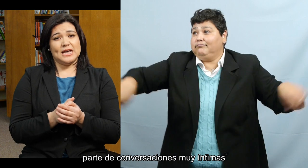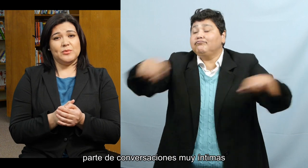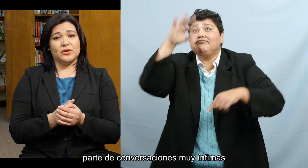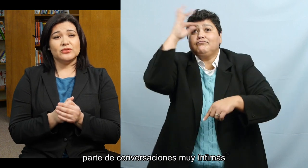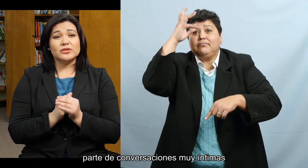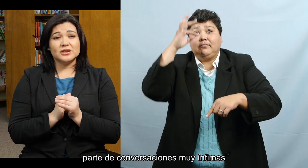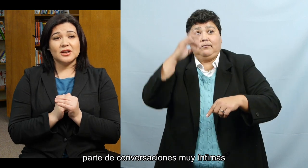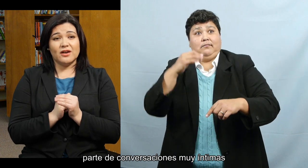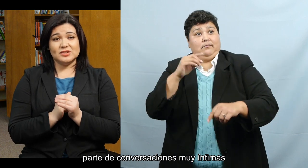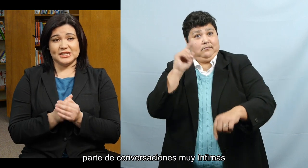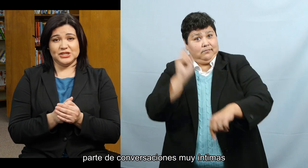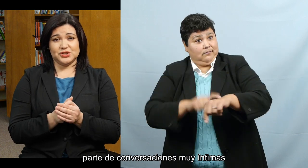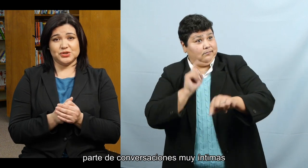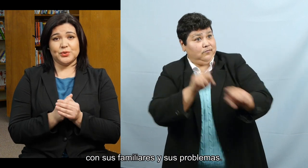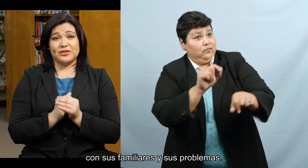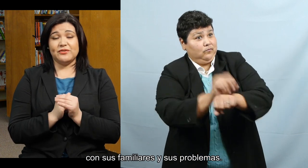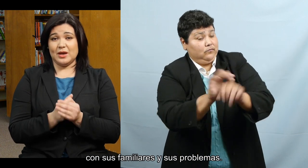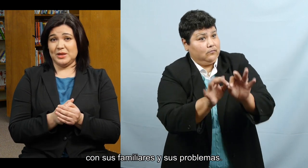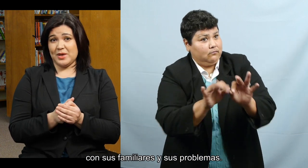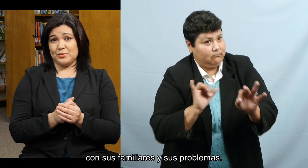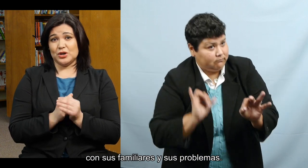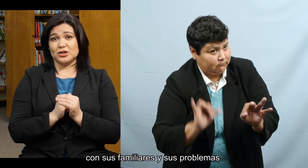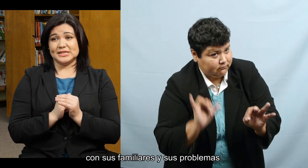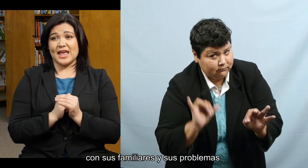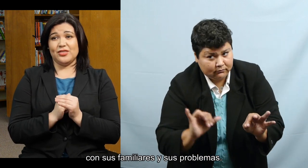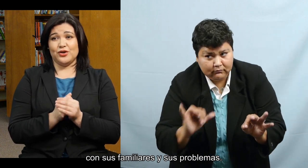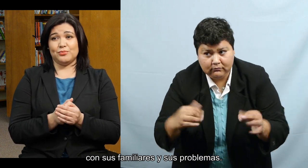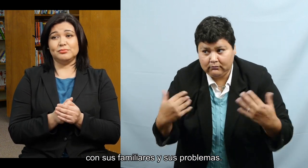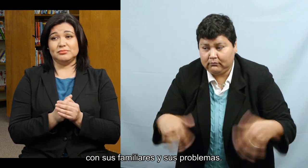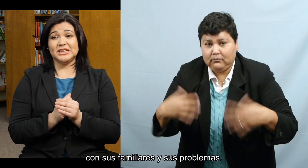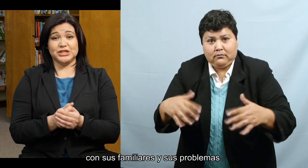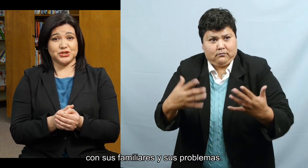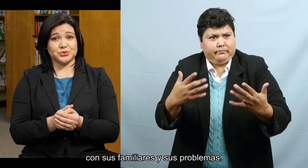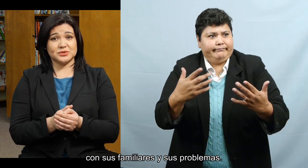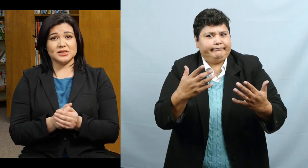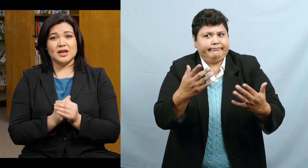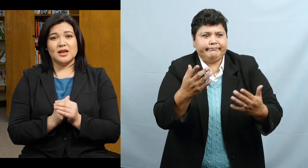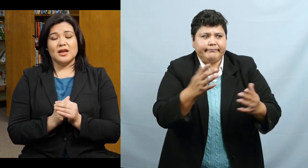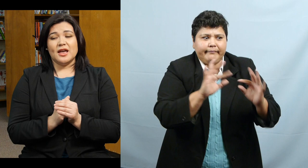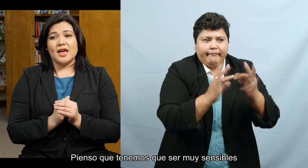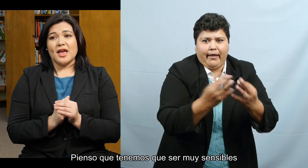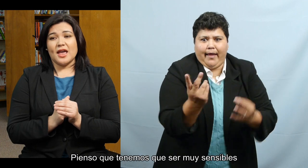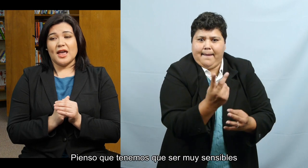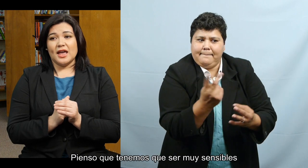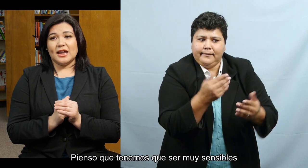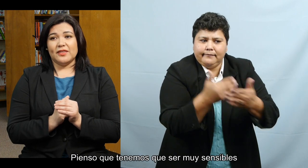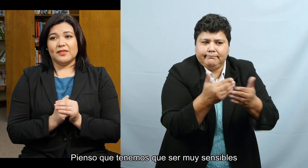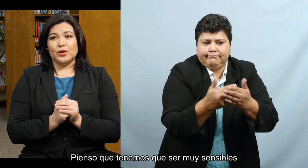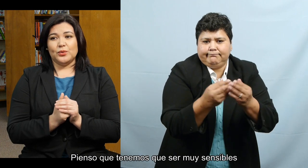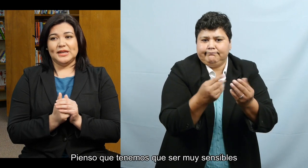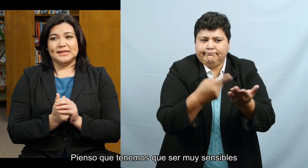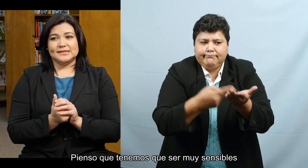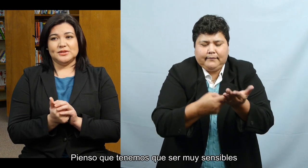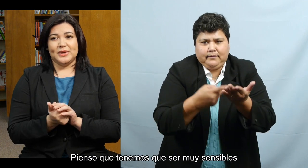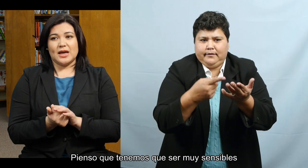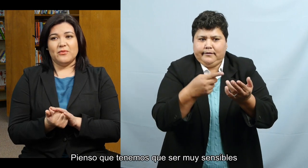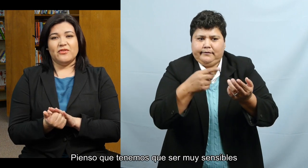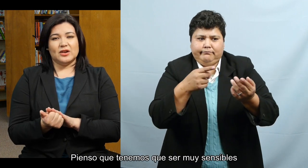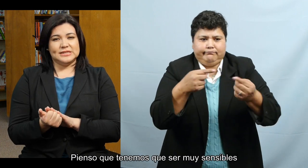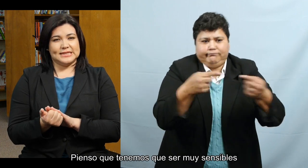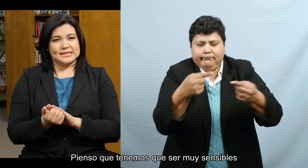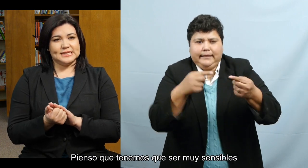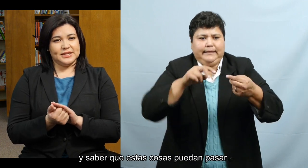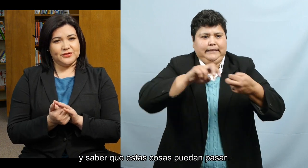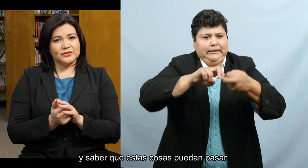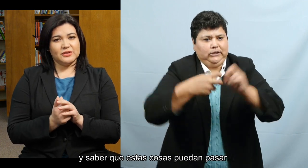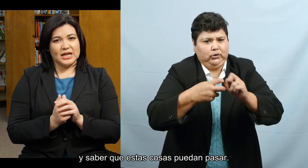intimate type of conversations with family members and their issues. And I think we need to become